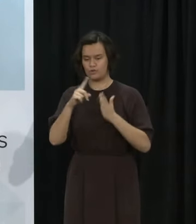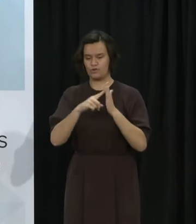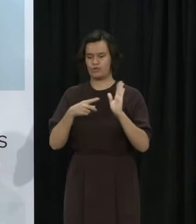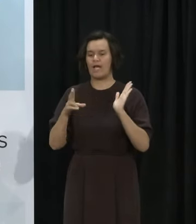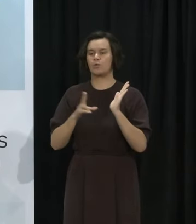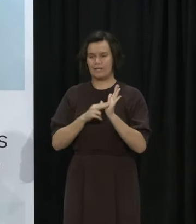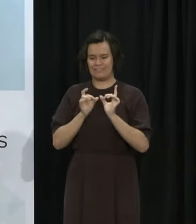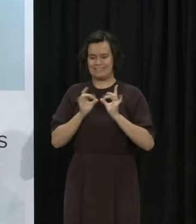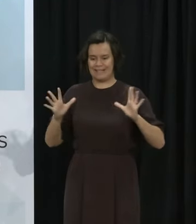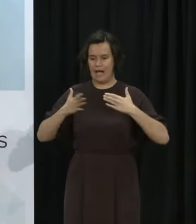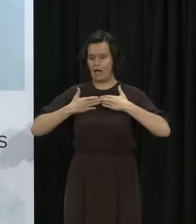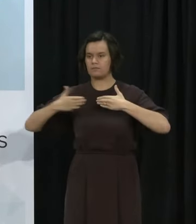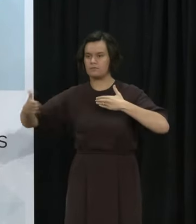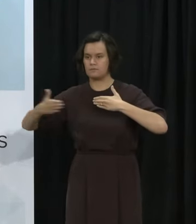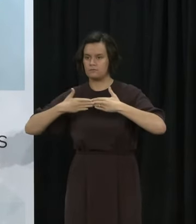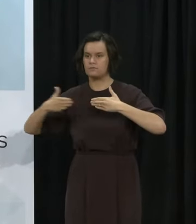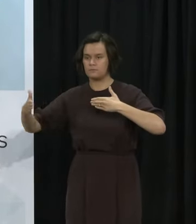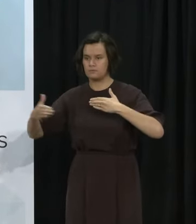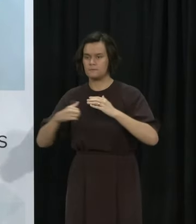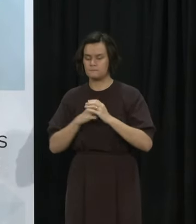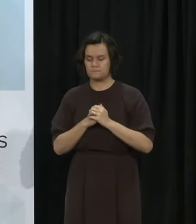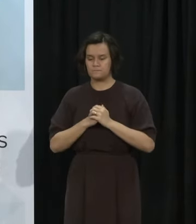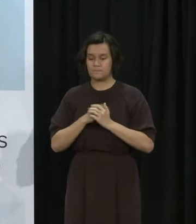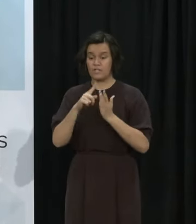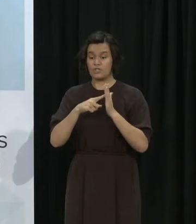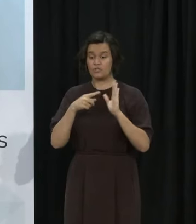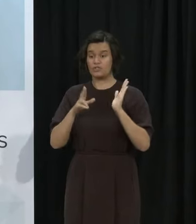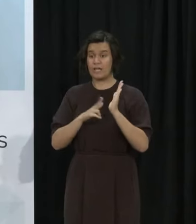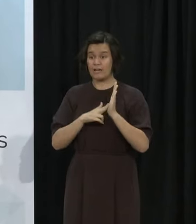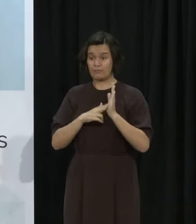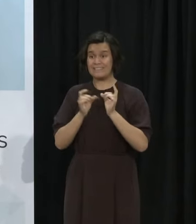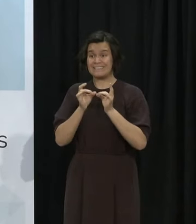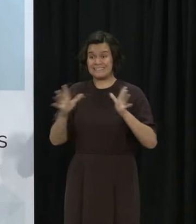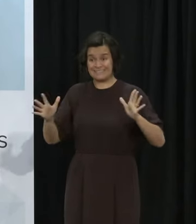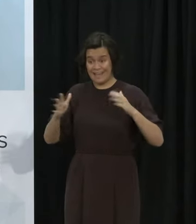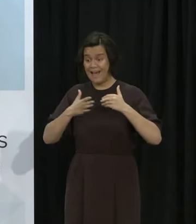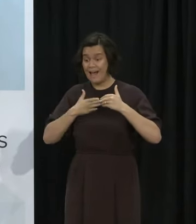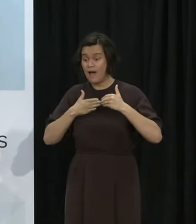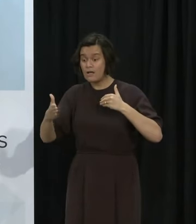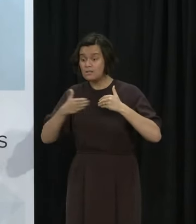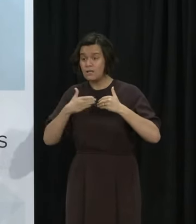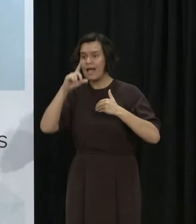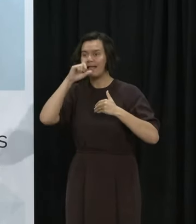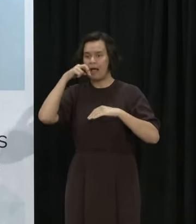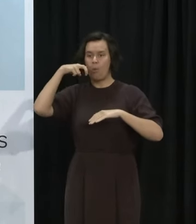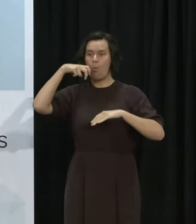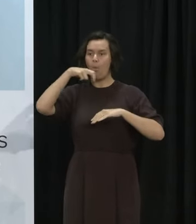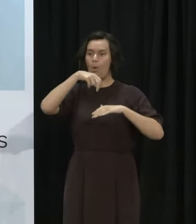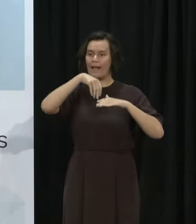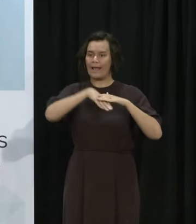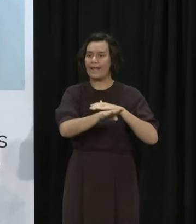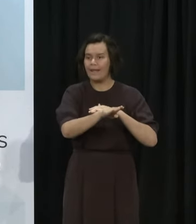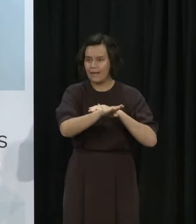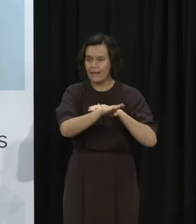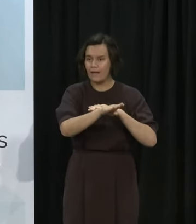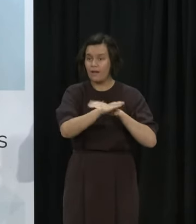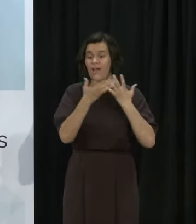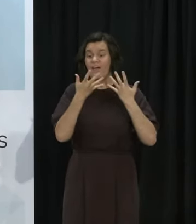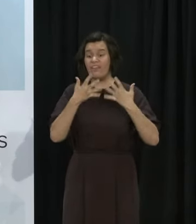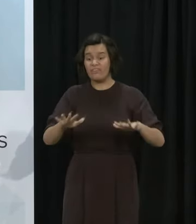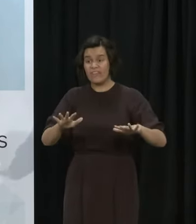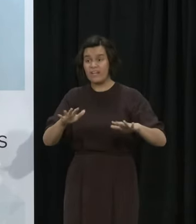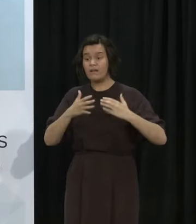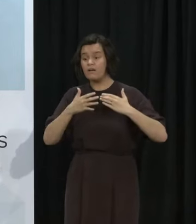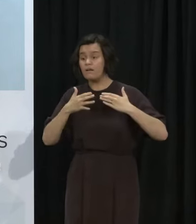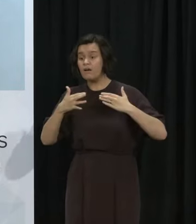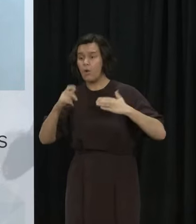vaccination clinics and then subsequently, once the book-by-vaccine system is fully updated, later on in January, they'll be able to book in and